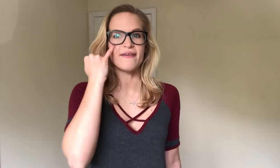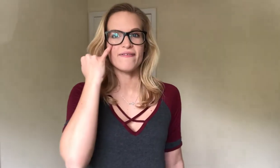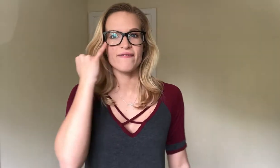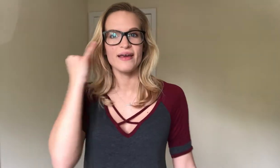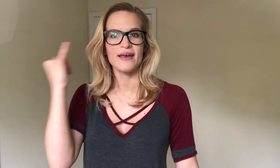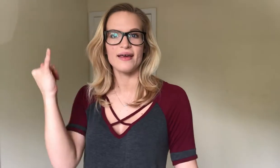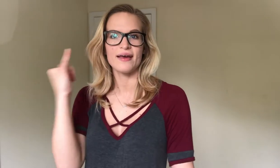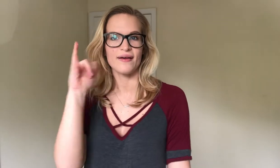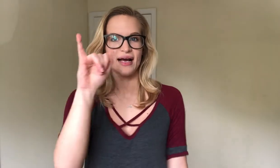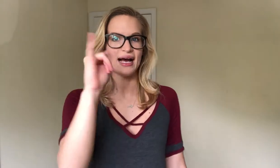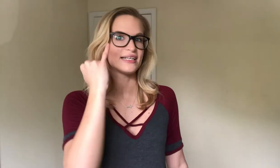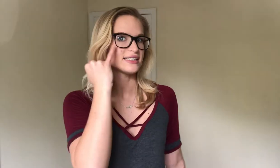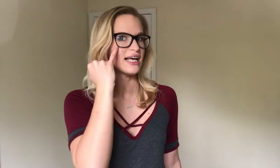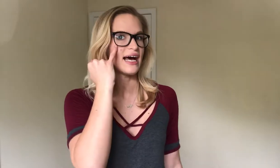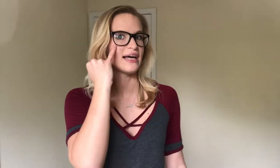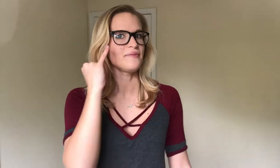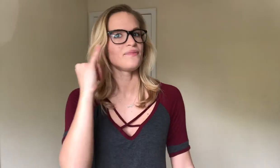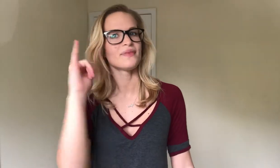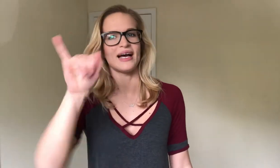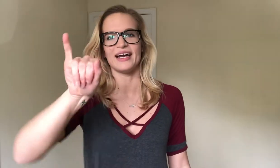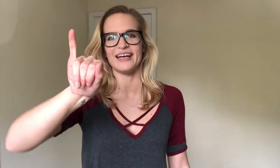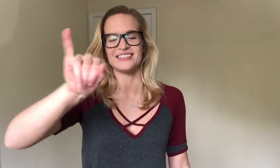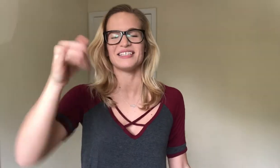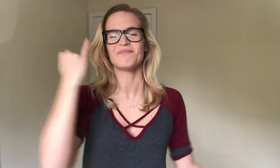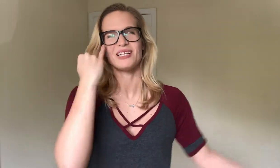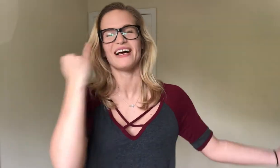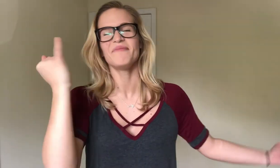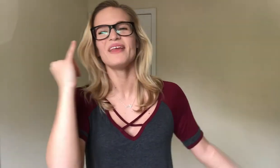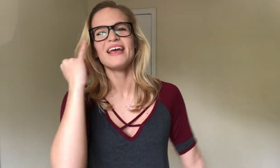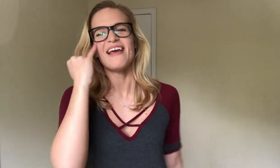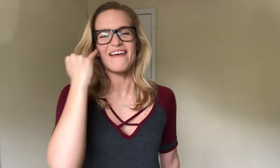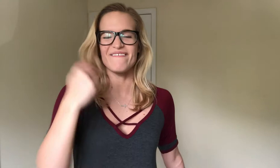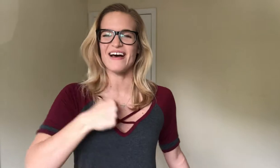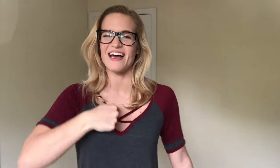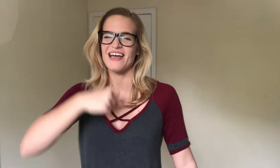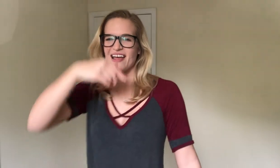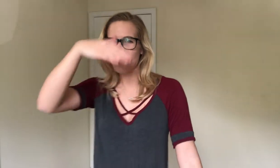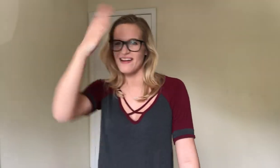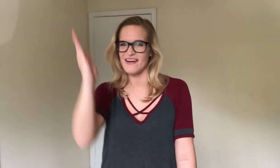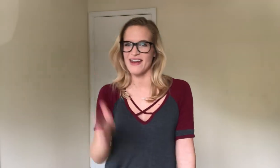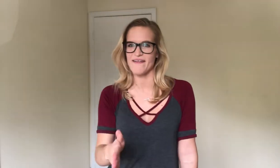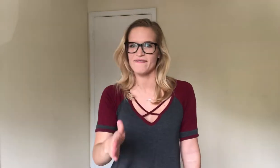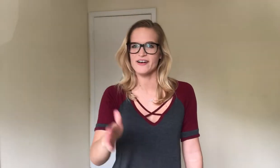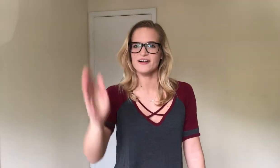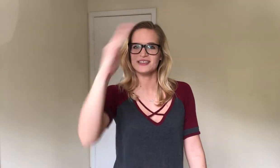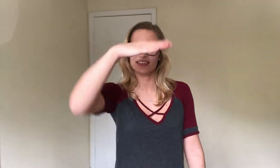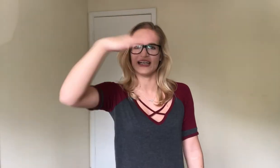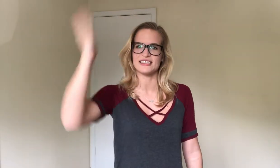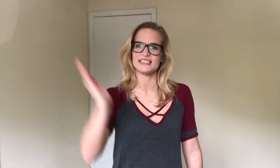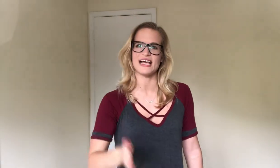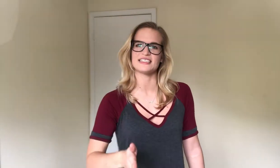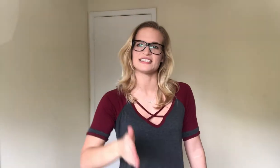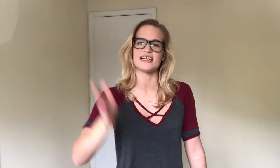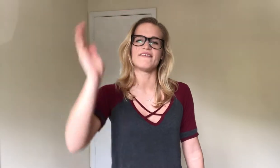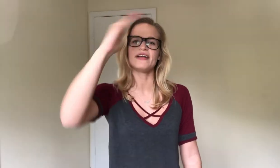If. Eye to the eye. Eye hand shape to the eye. If I never. Kind of slash a seven.